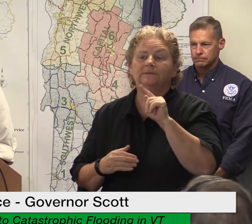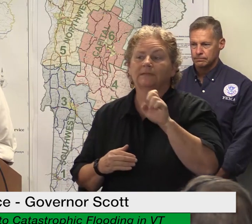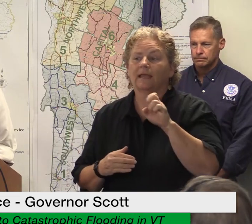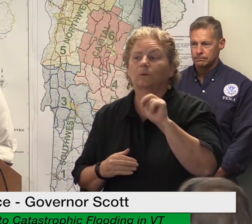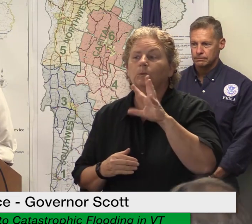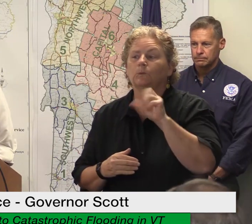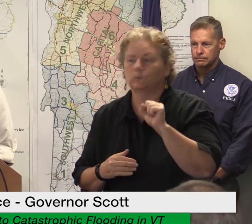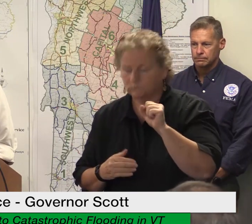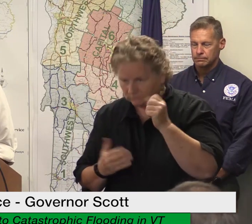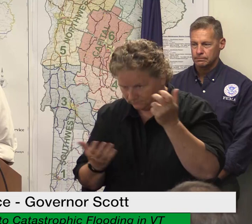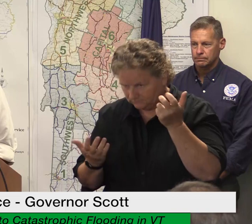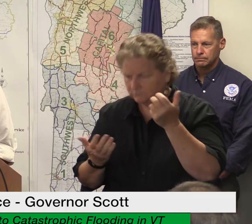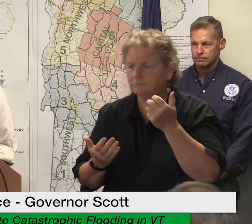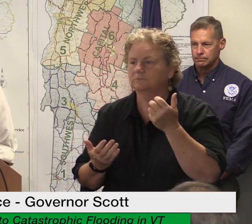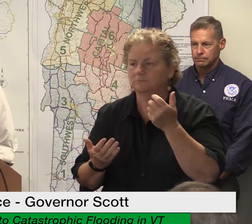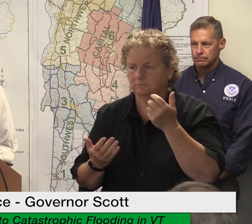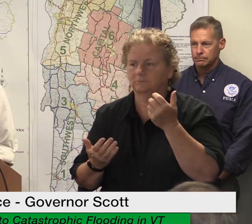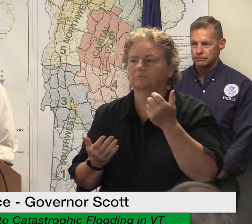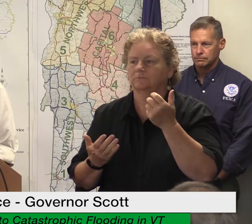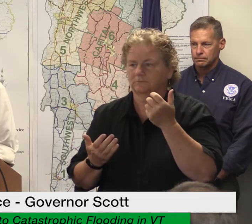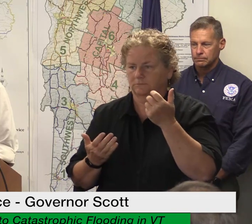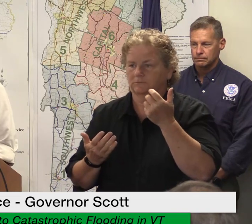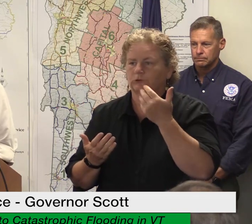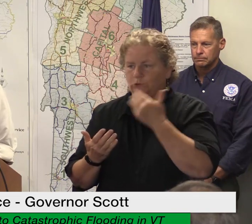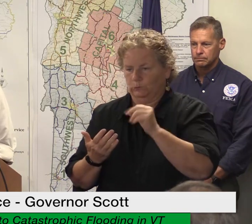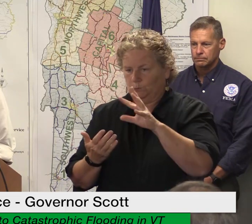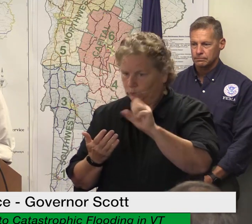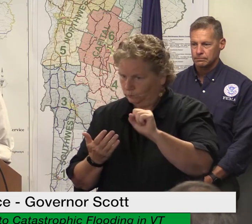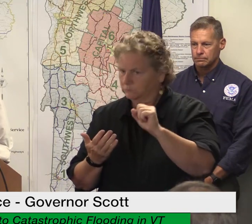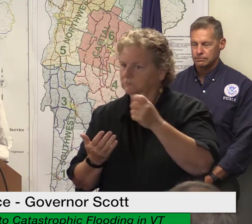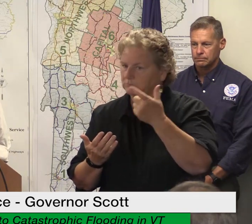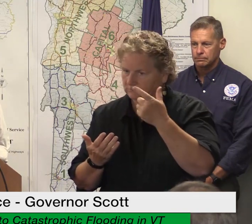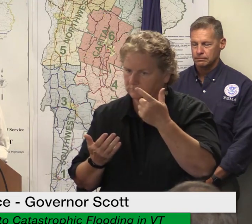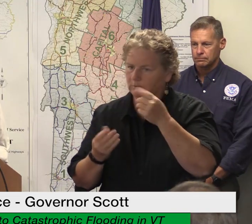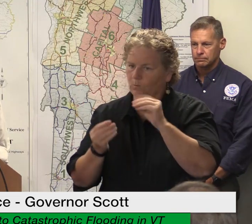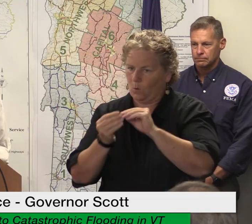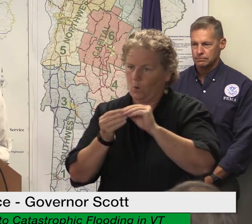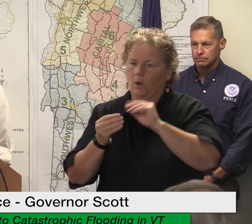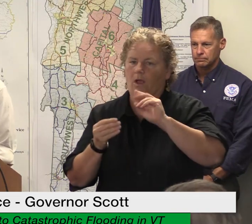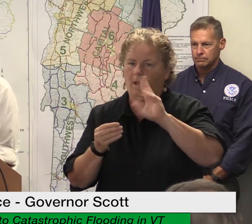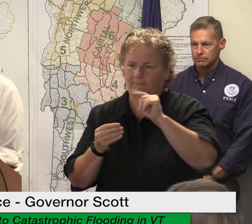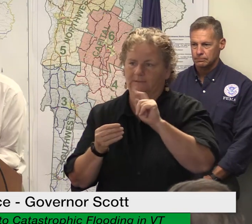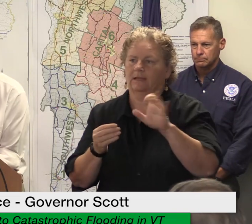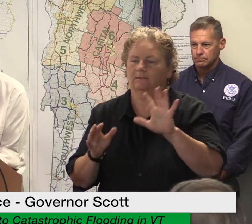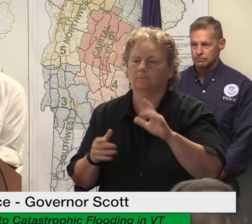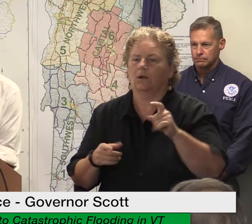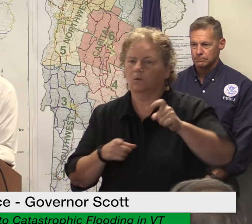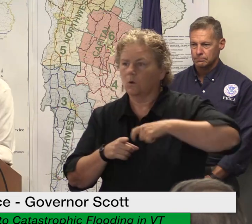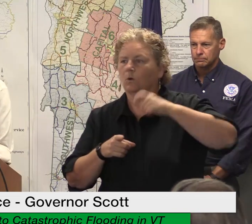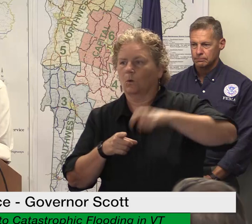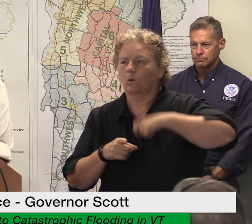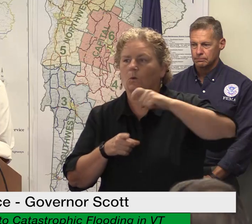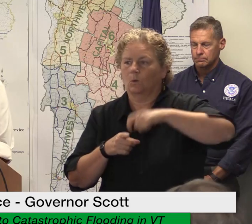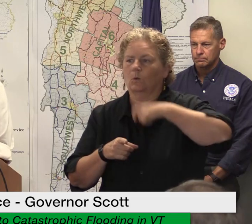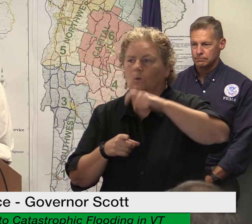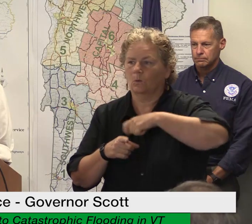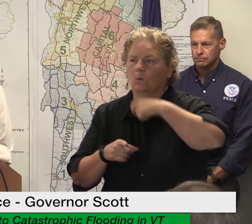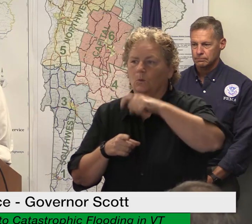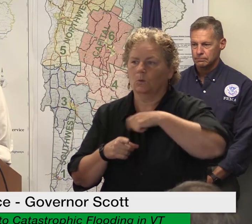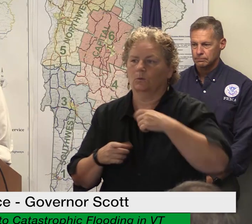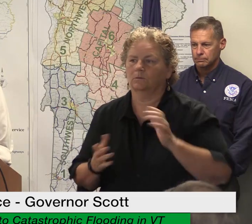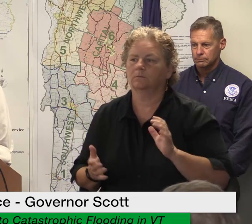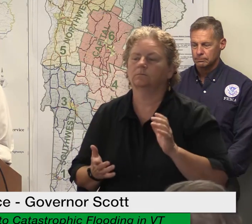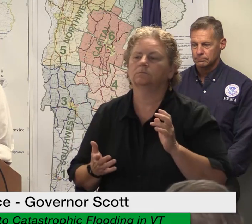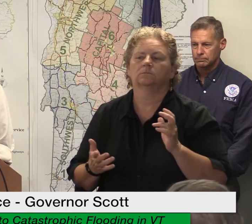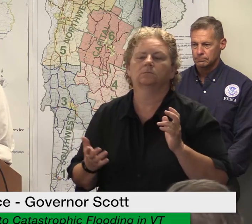211 to report your damage it doesn't commit you to anything next we're also going to discuss